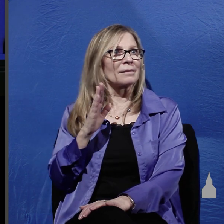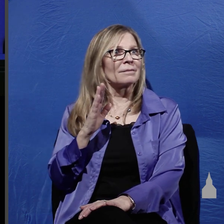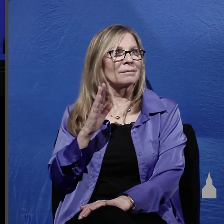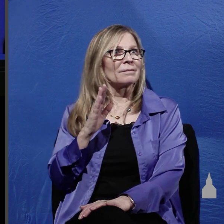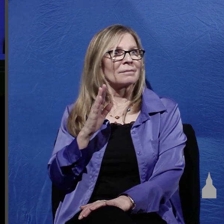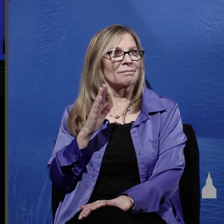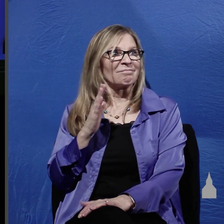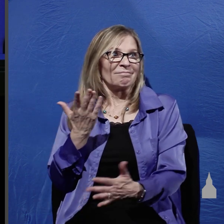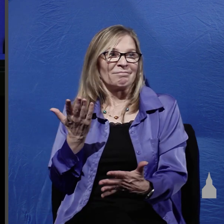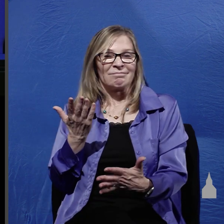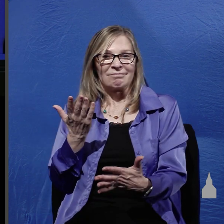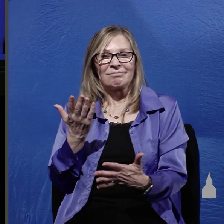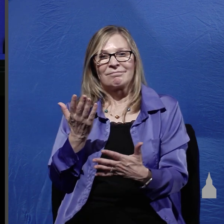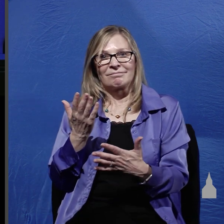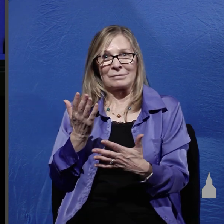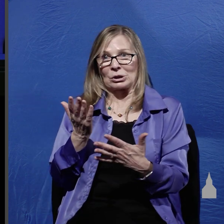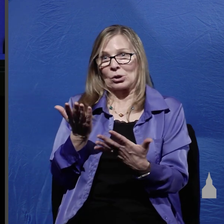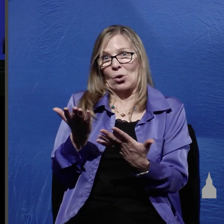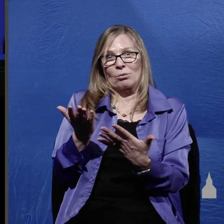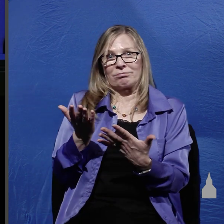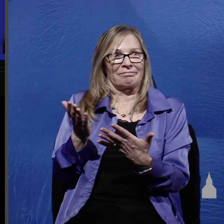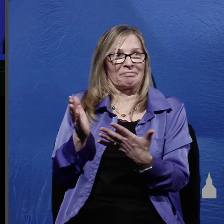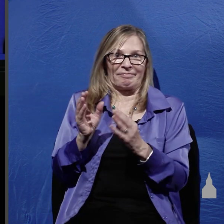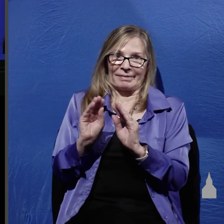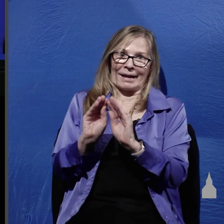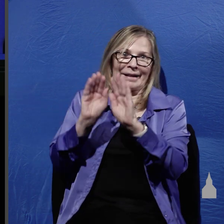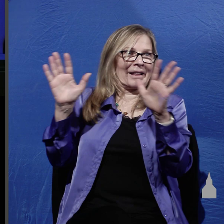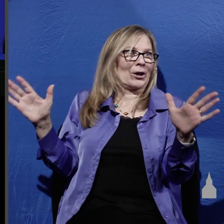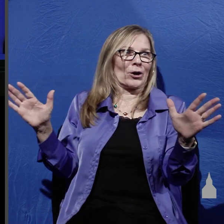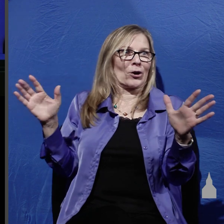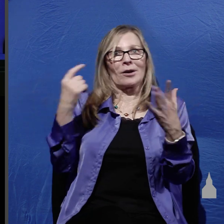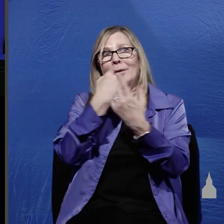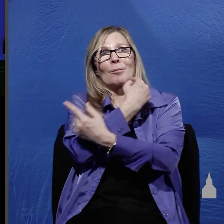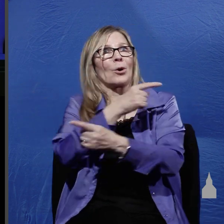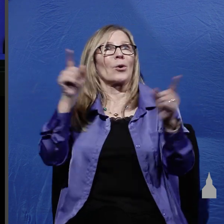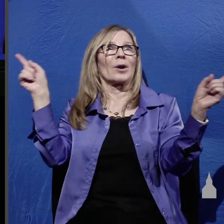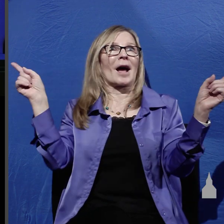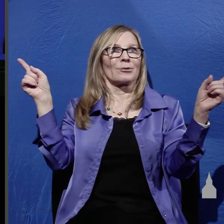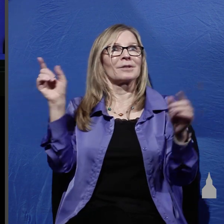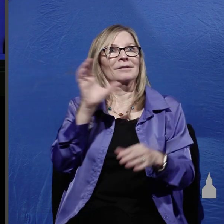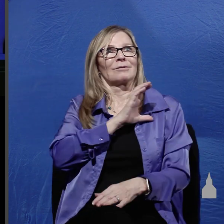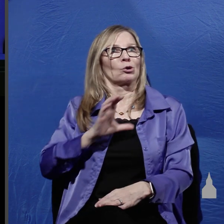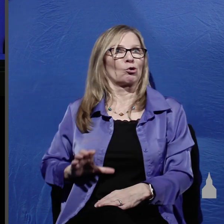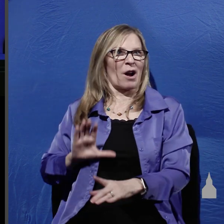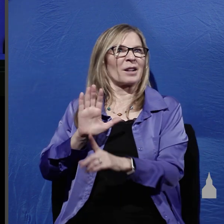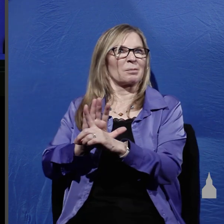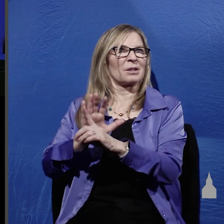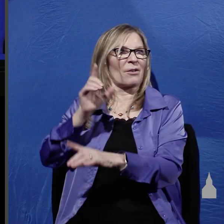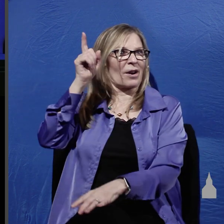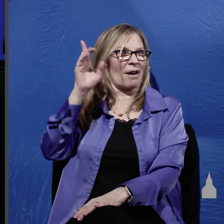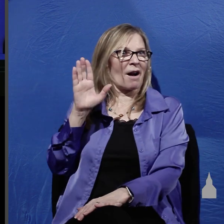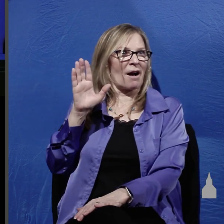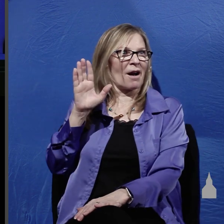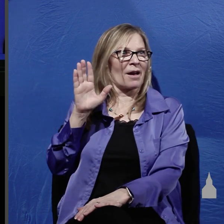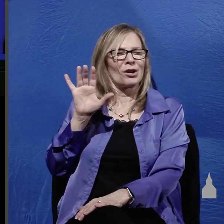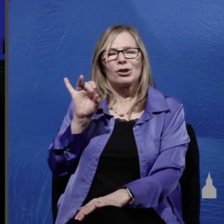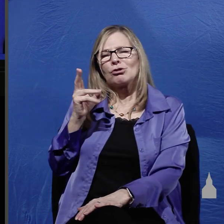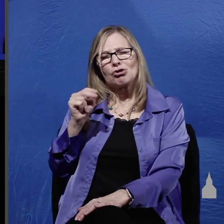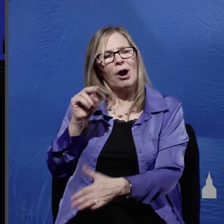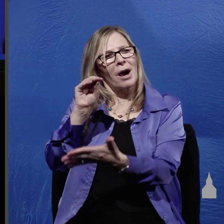these two loud and very clear pronouncements of Christ's deity John records a number of Christ's statements that declare that he